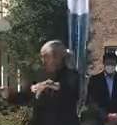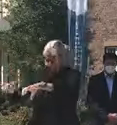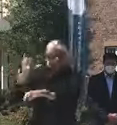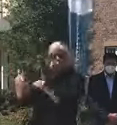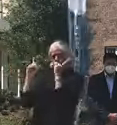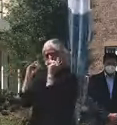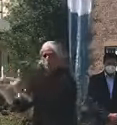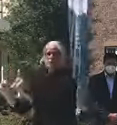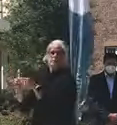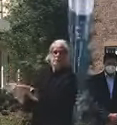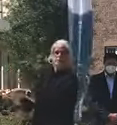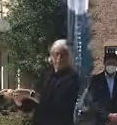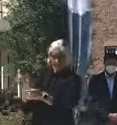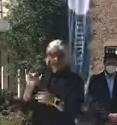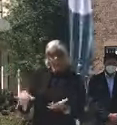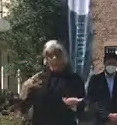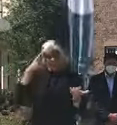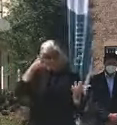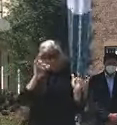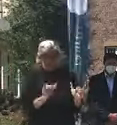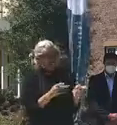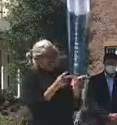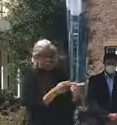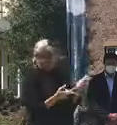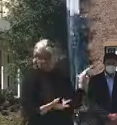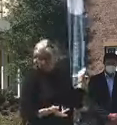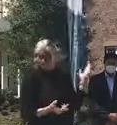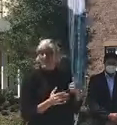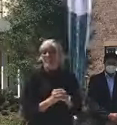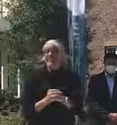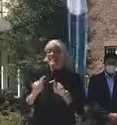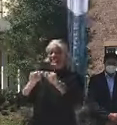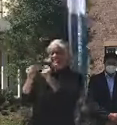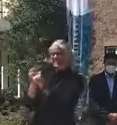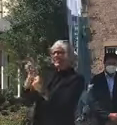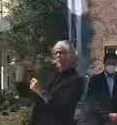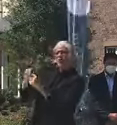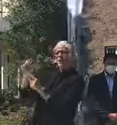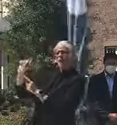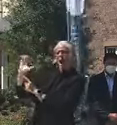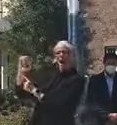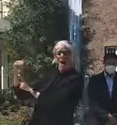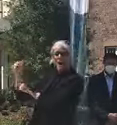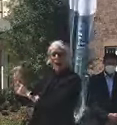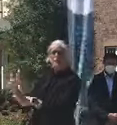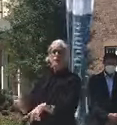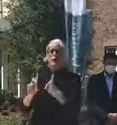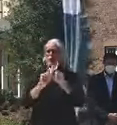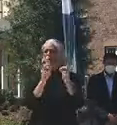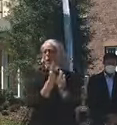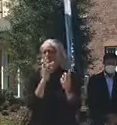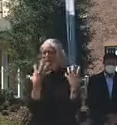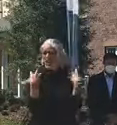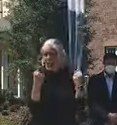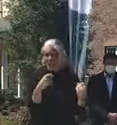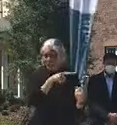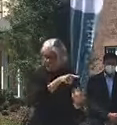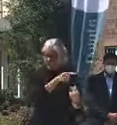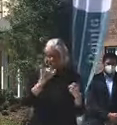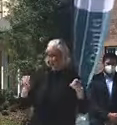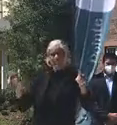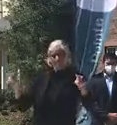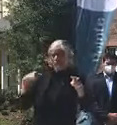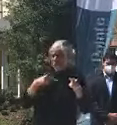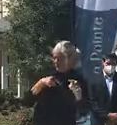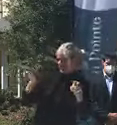facilities. We've also had teams from ACA and the Department of Health go particularly to some of the facilities that were considered